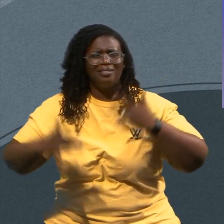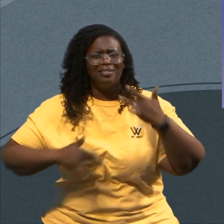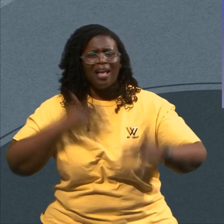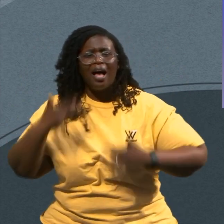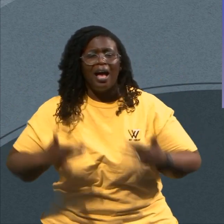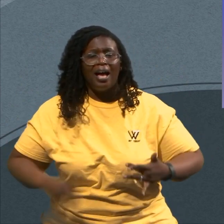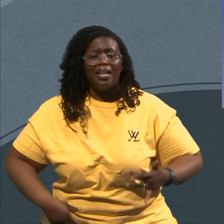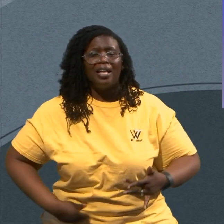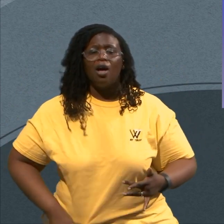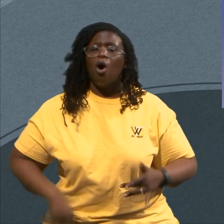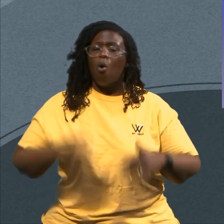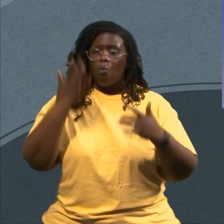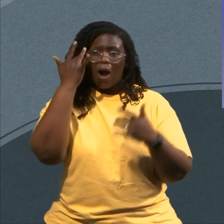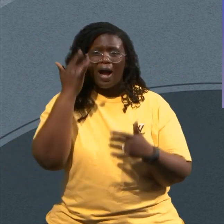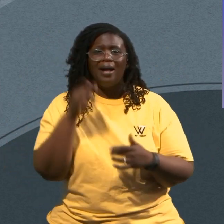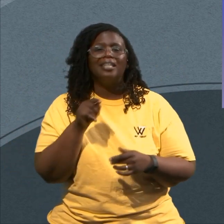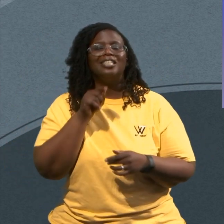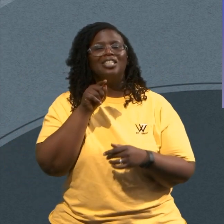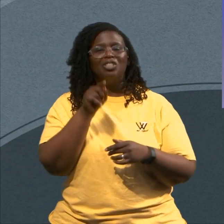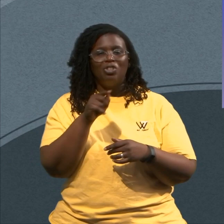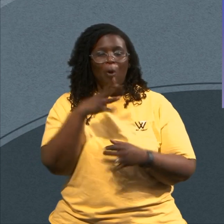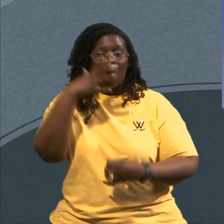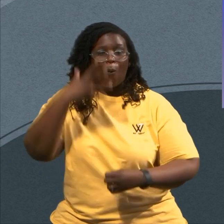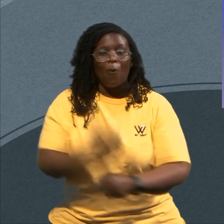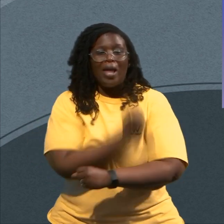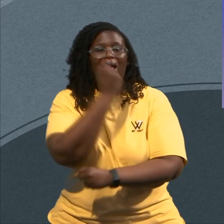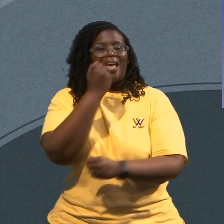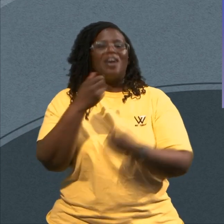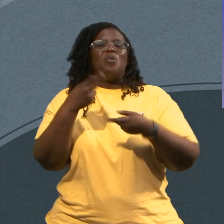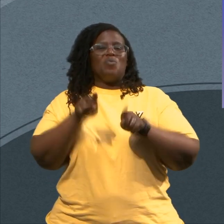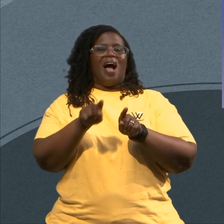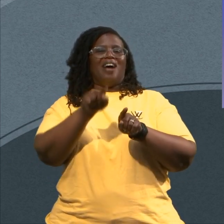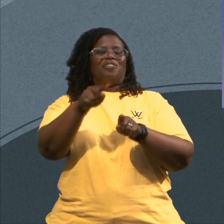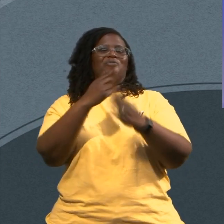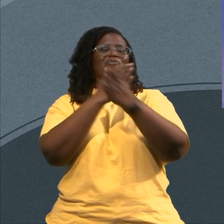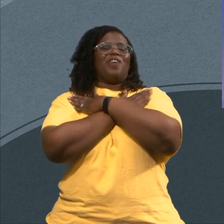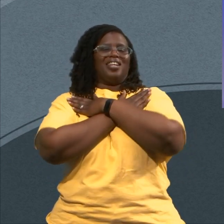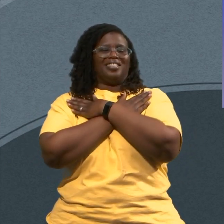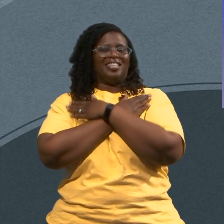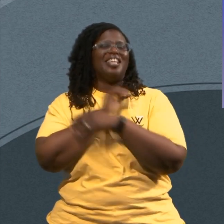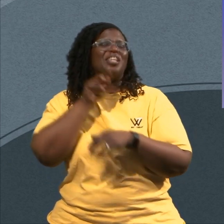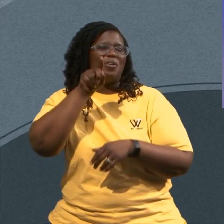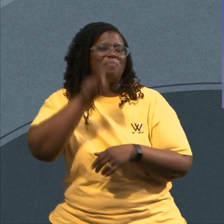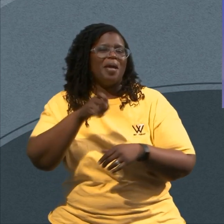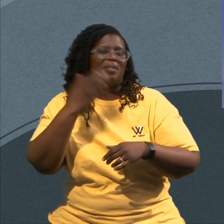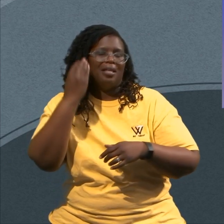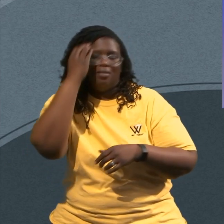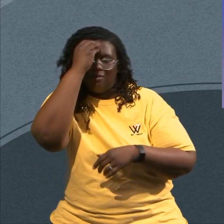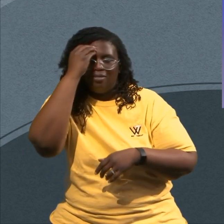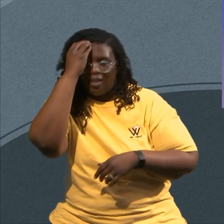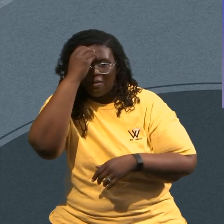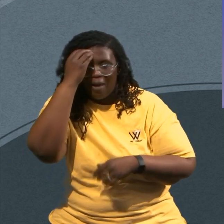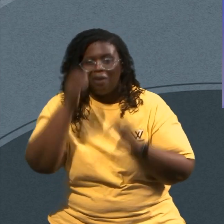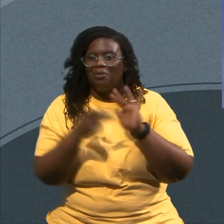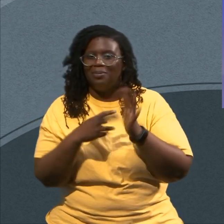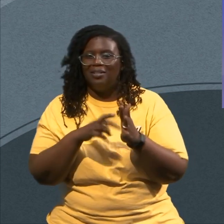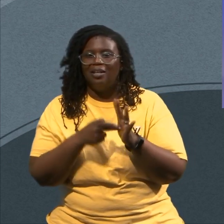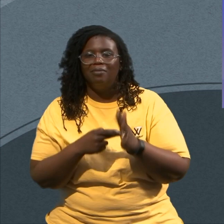A Victory While You Been Resting Y'all Need To Process That For A Minute Some Of Y'all So Tired Of Fighting